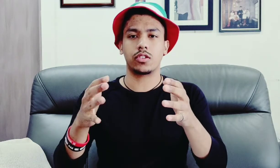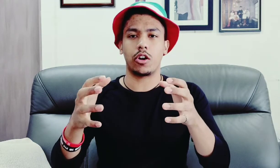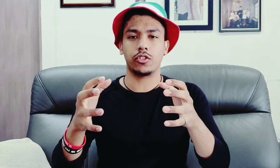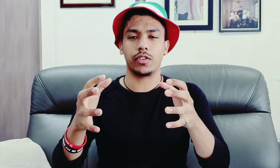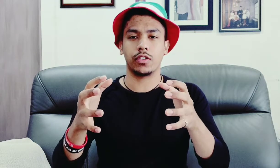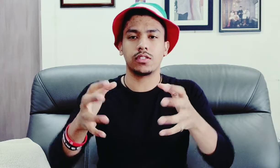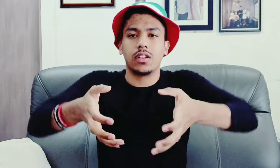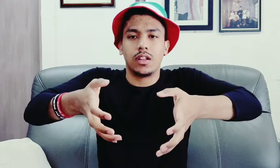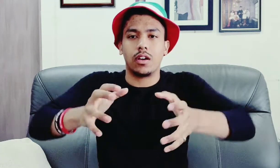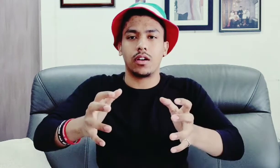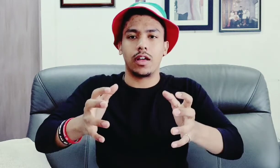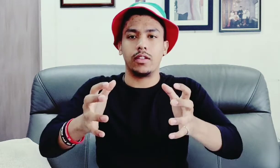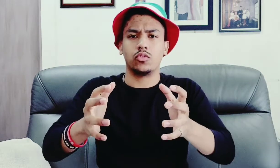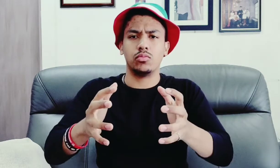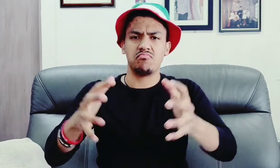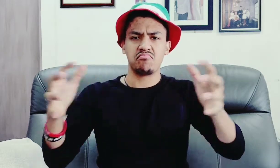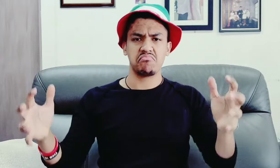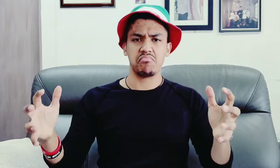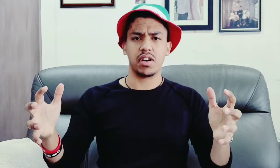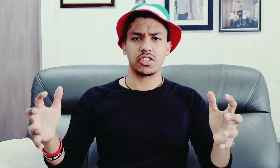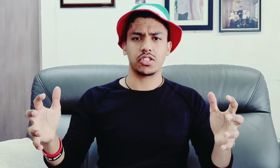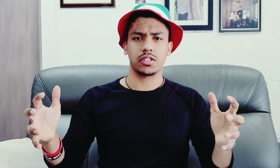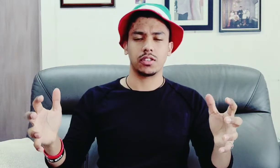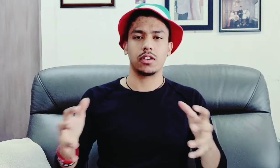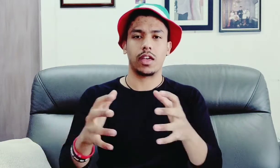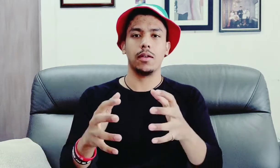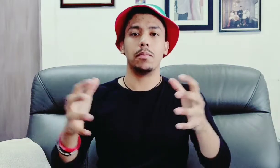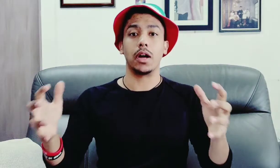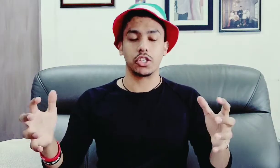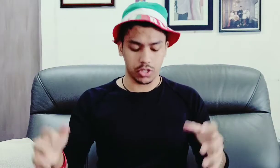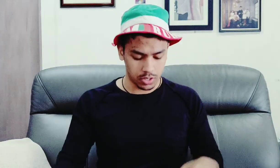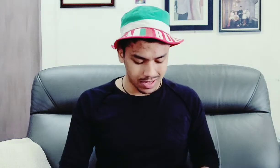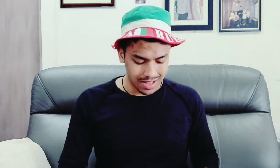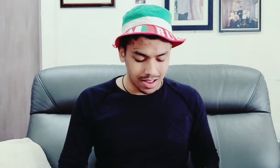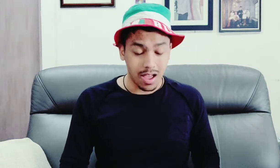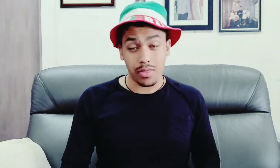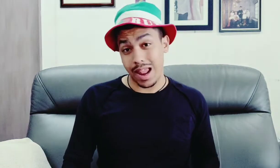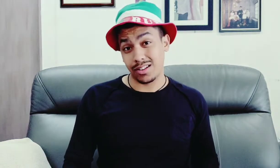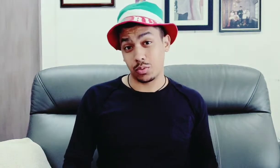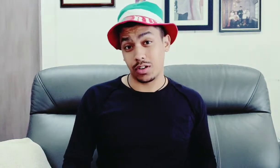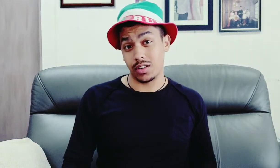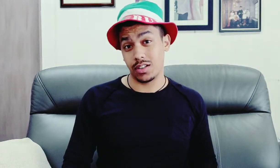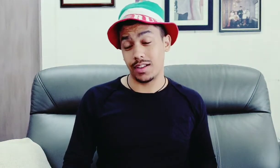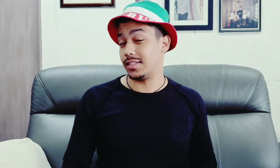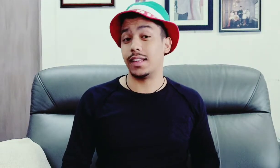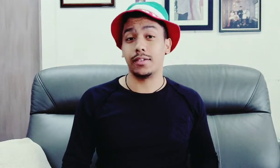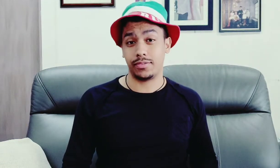just arch your fingers and this too much okay much and the last word is live